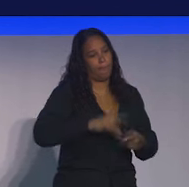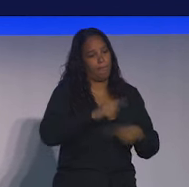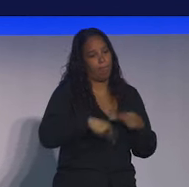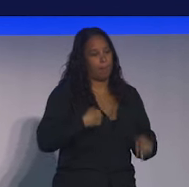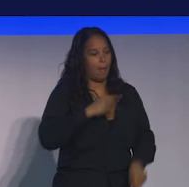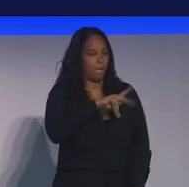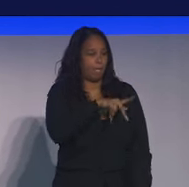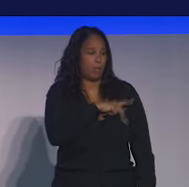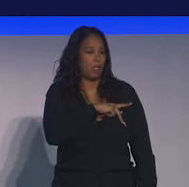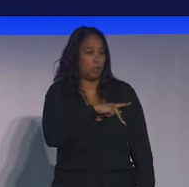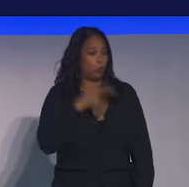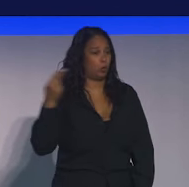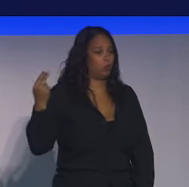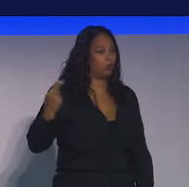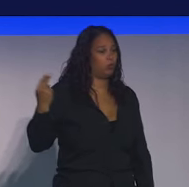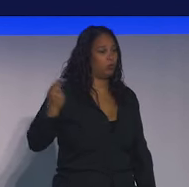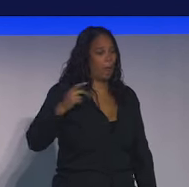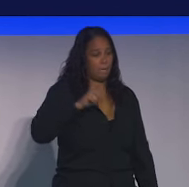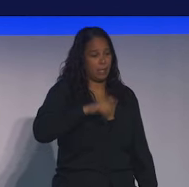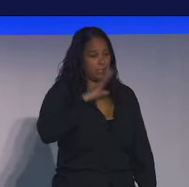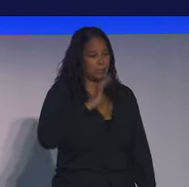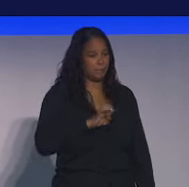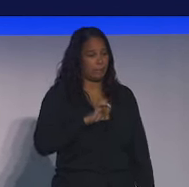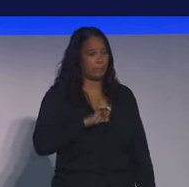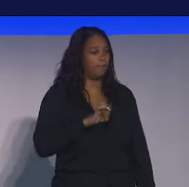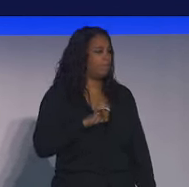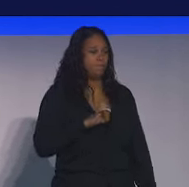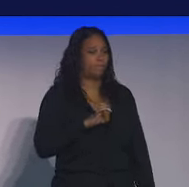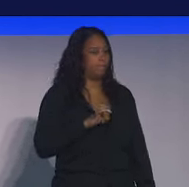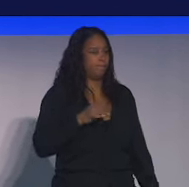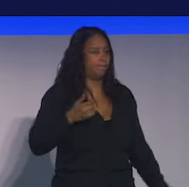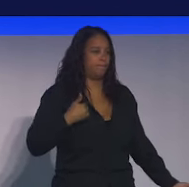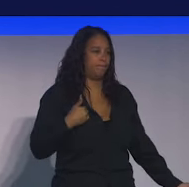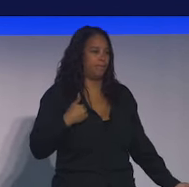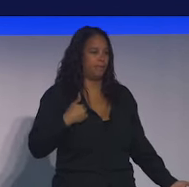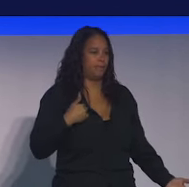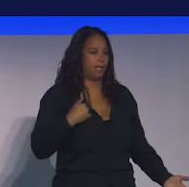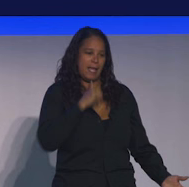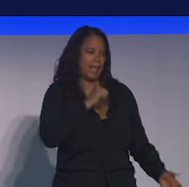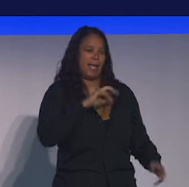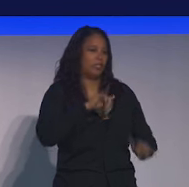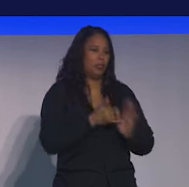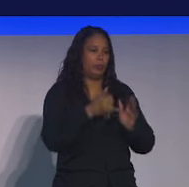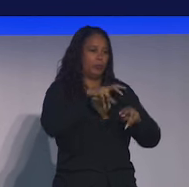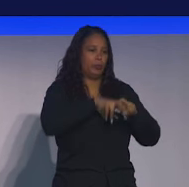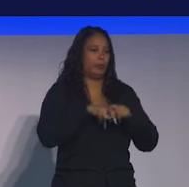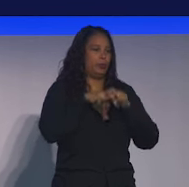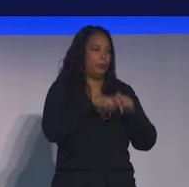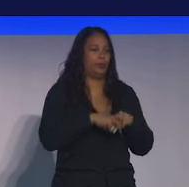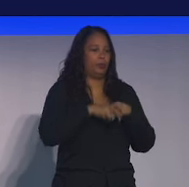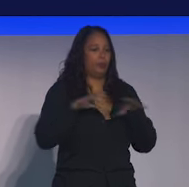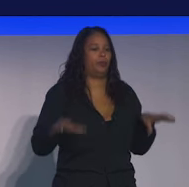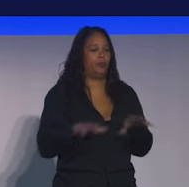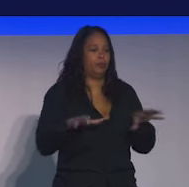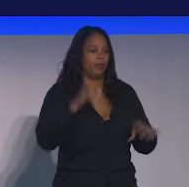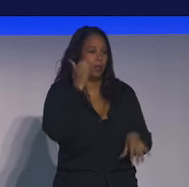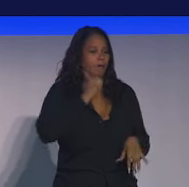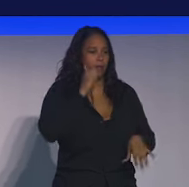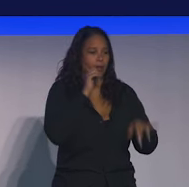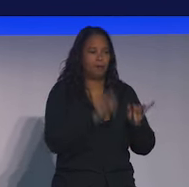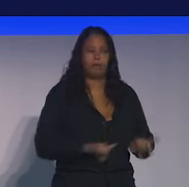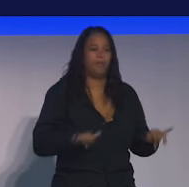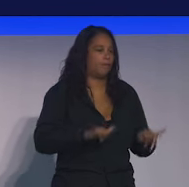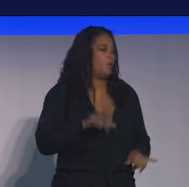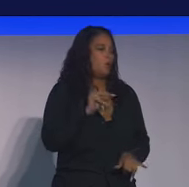must be, at a minimum I have to be able to say I wasn't just sitting down doing the same old thing every day. I was